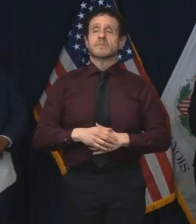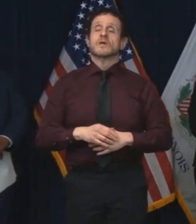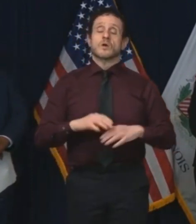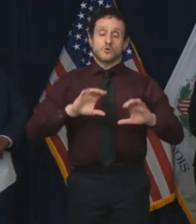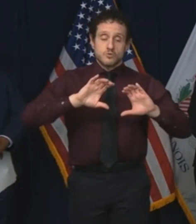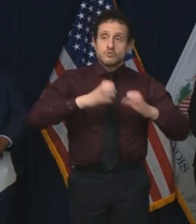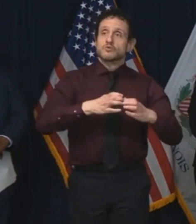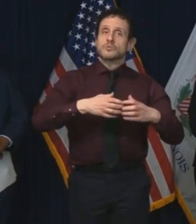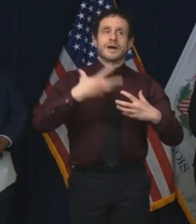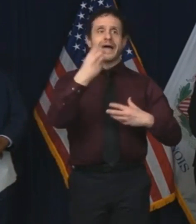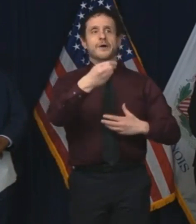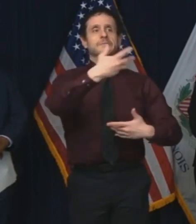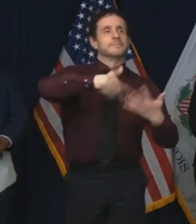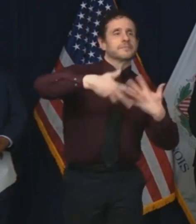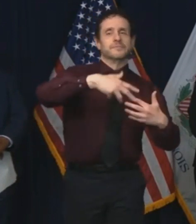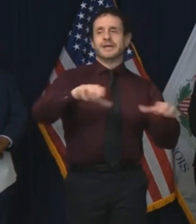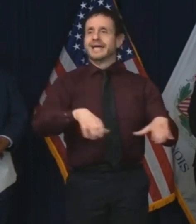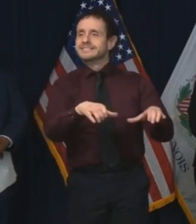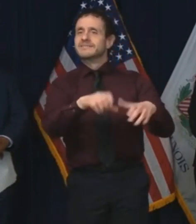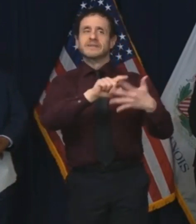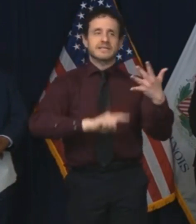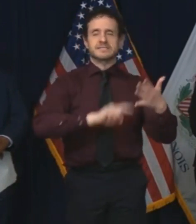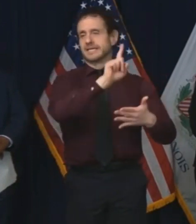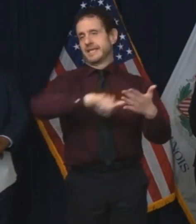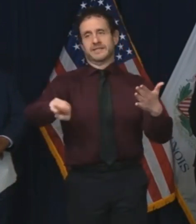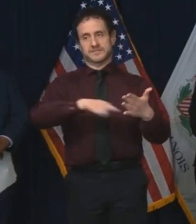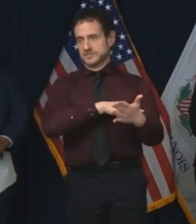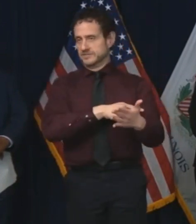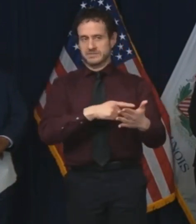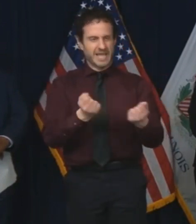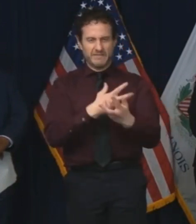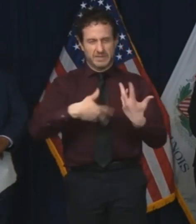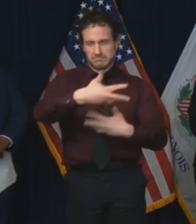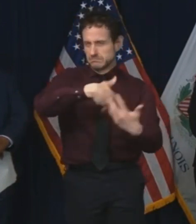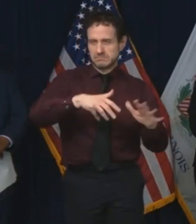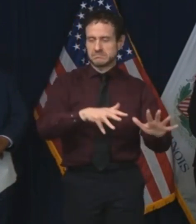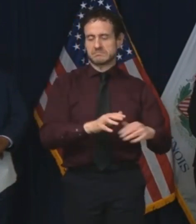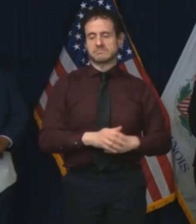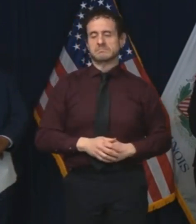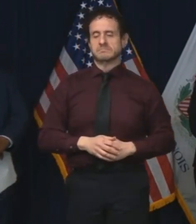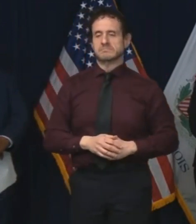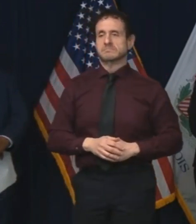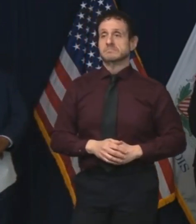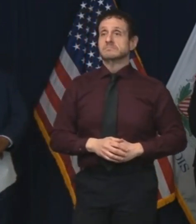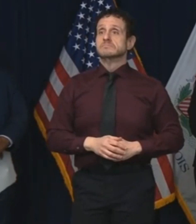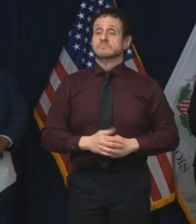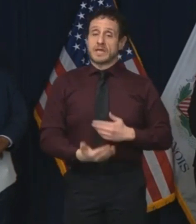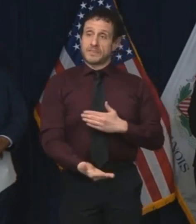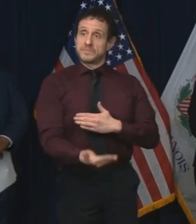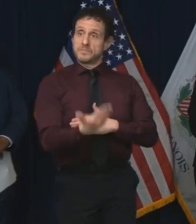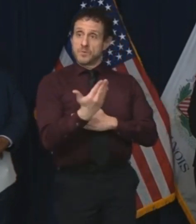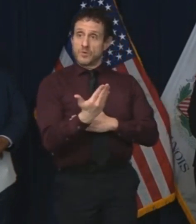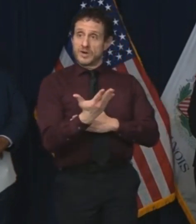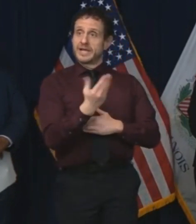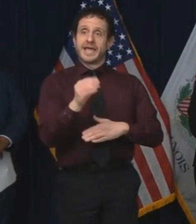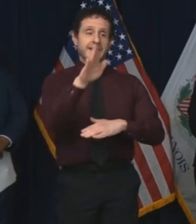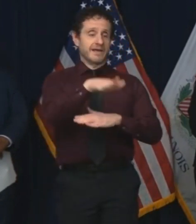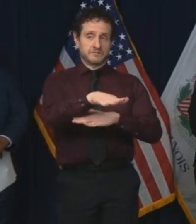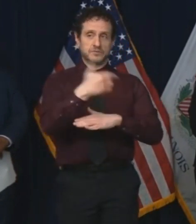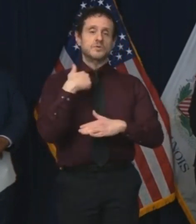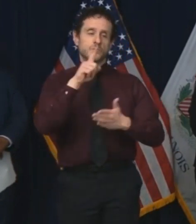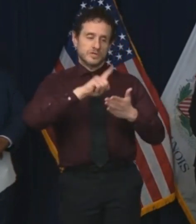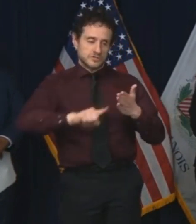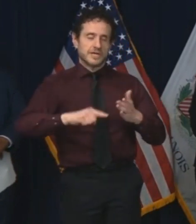or community off-campus outings were canceled. All residents' vitals were taken in the morning as well as in